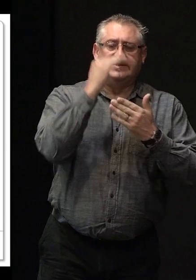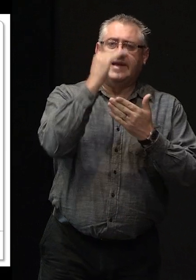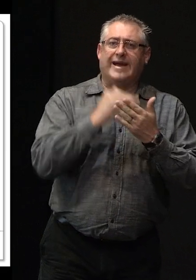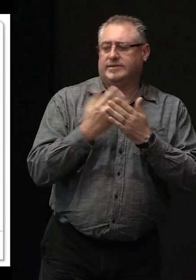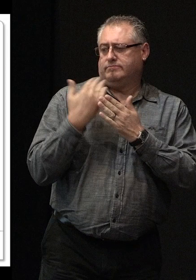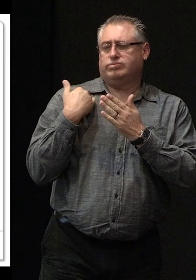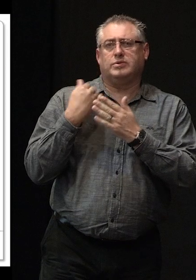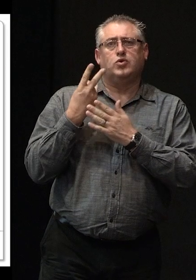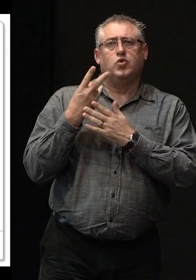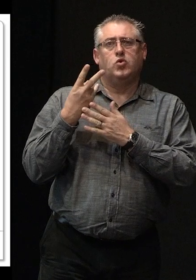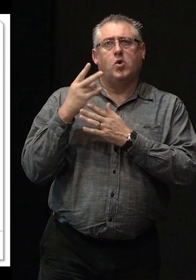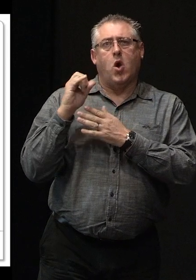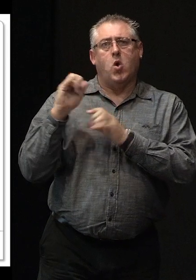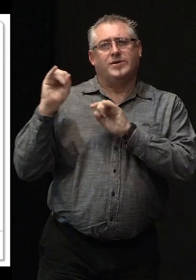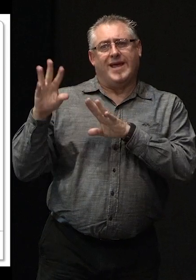2011?